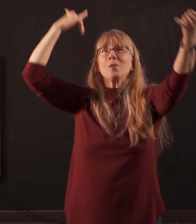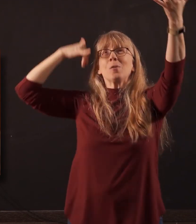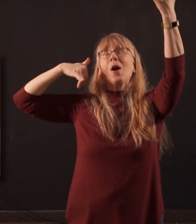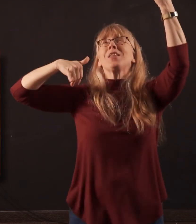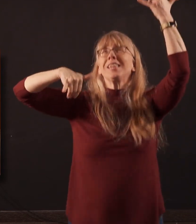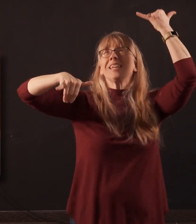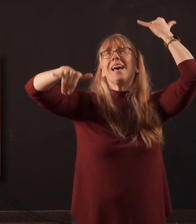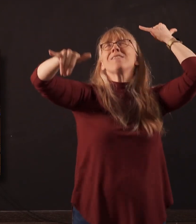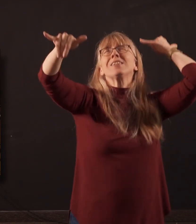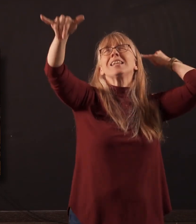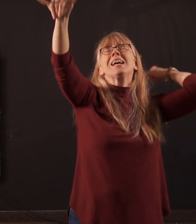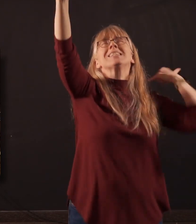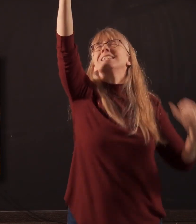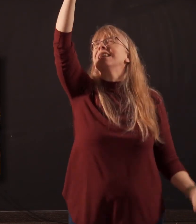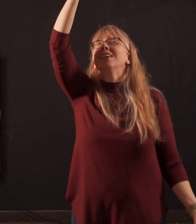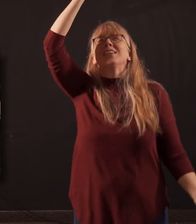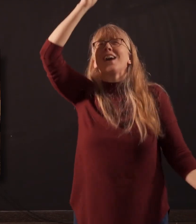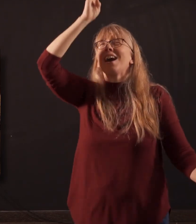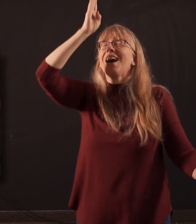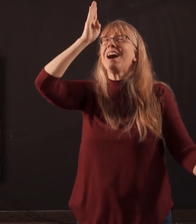You are the everlasting God.